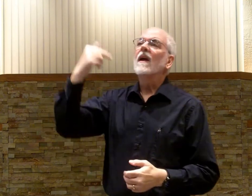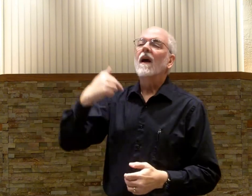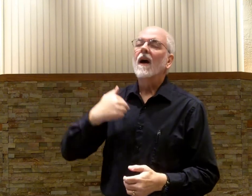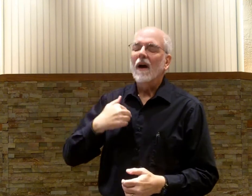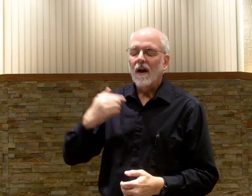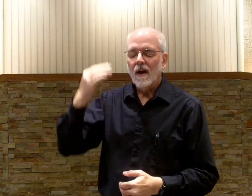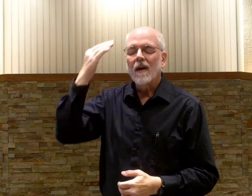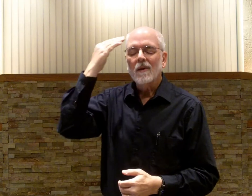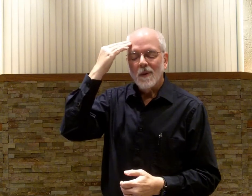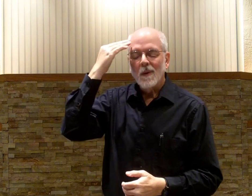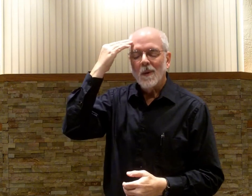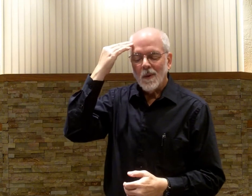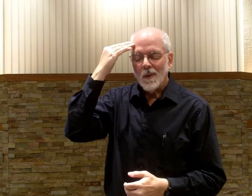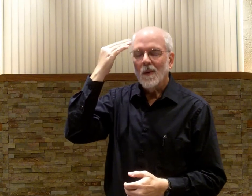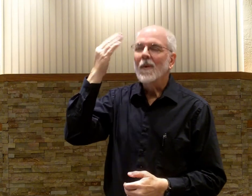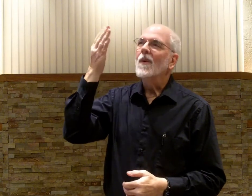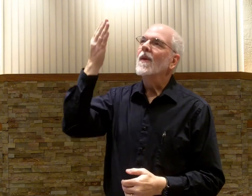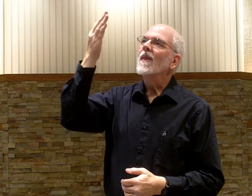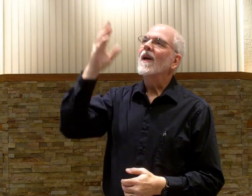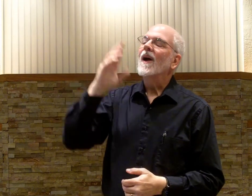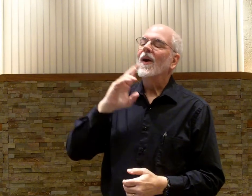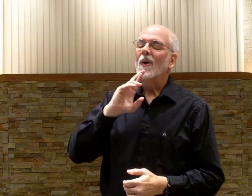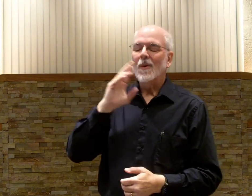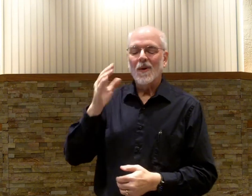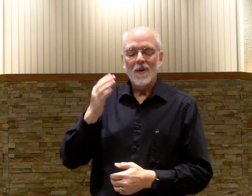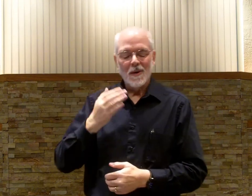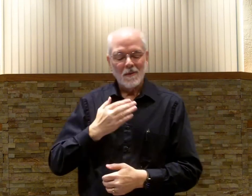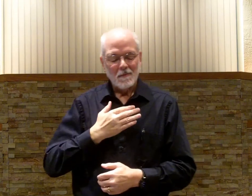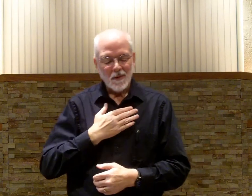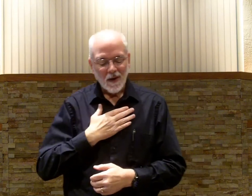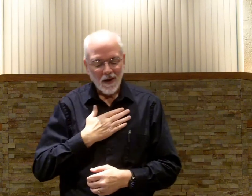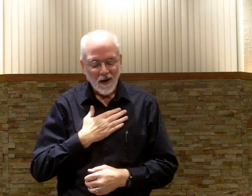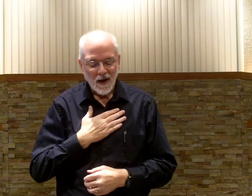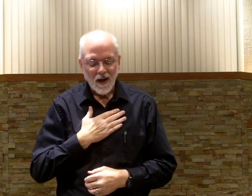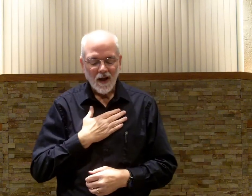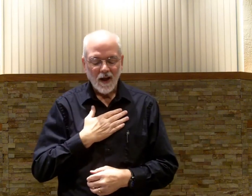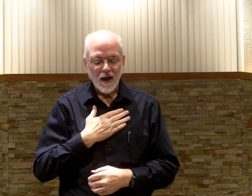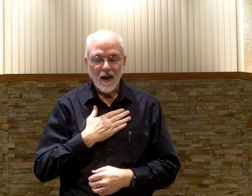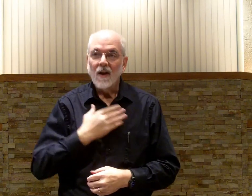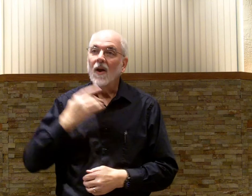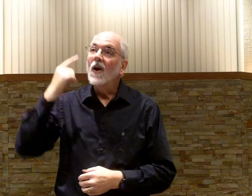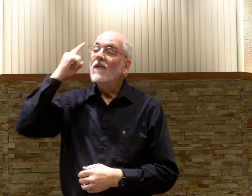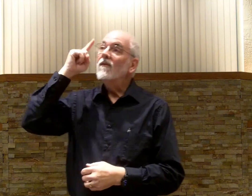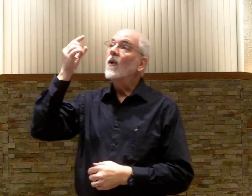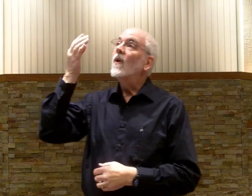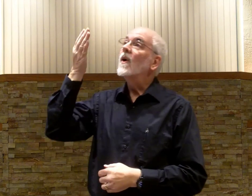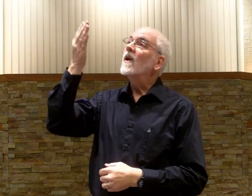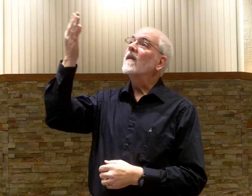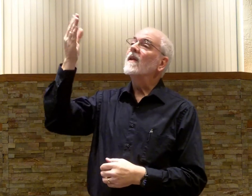I know thou art mine for thee